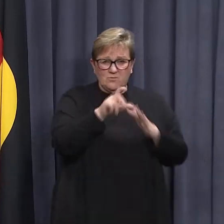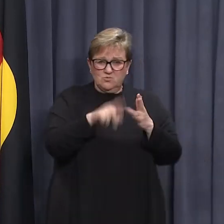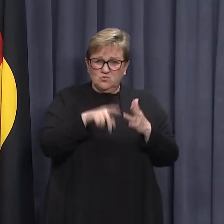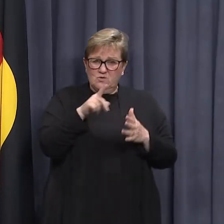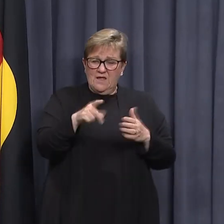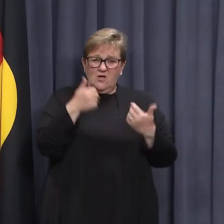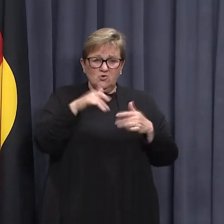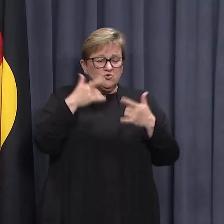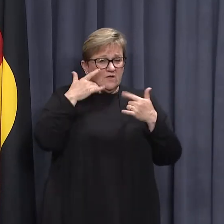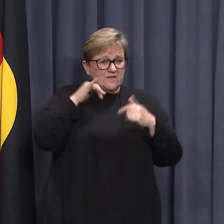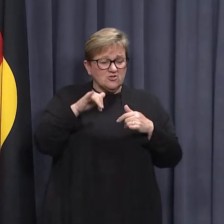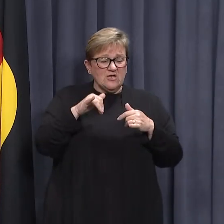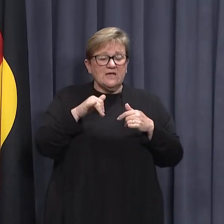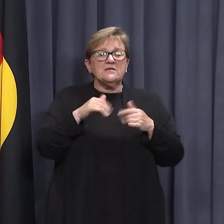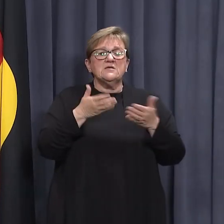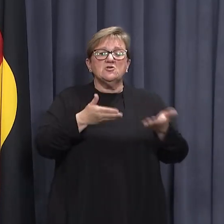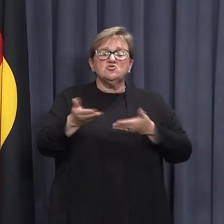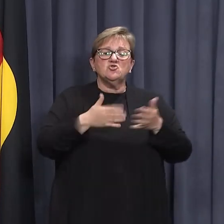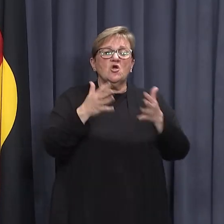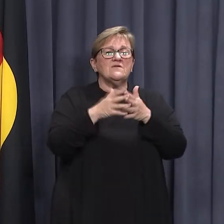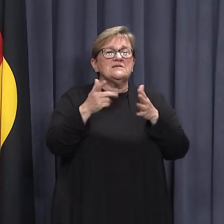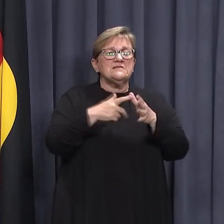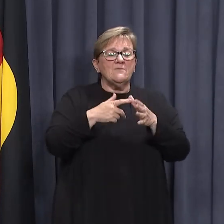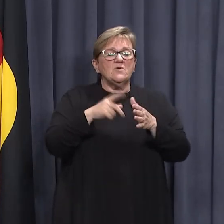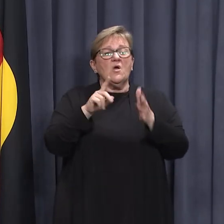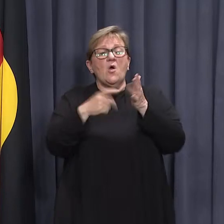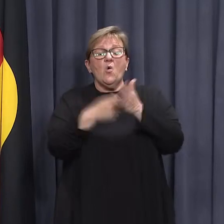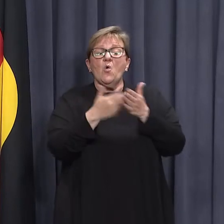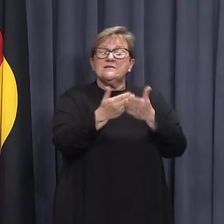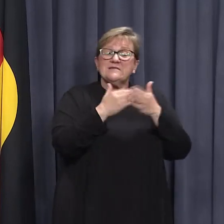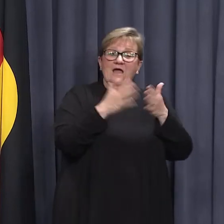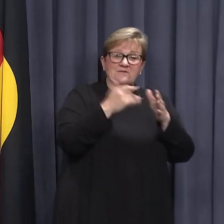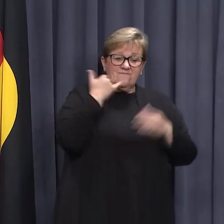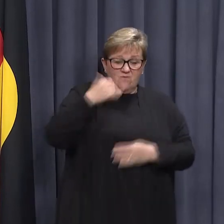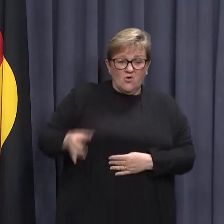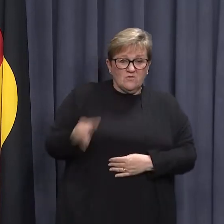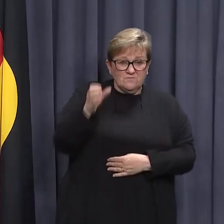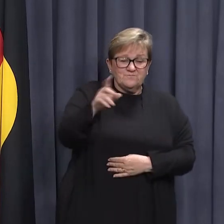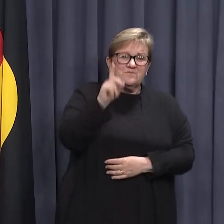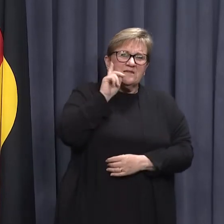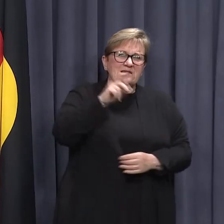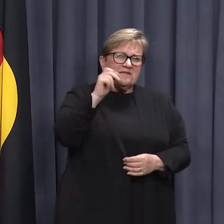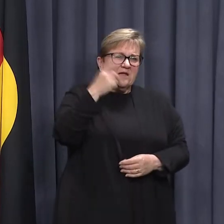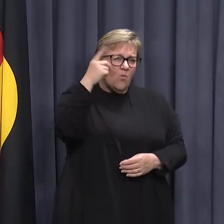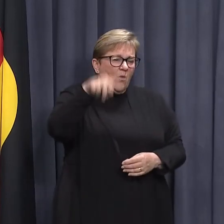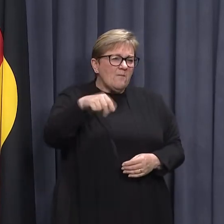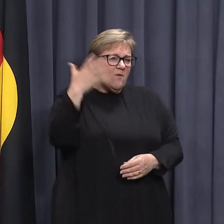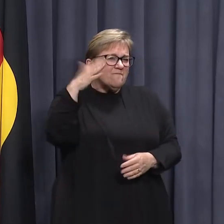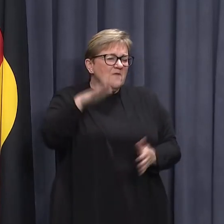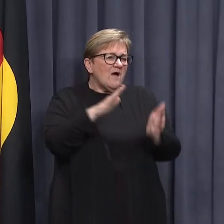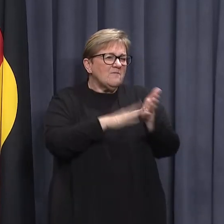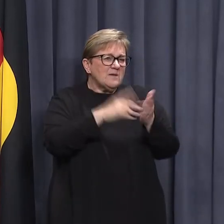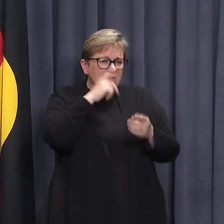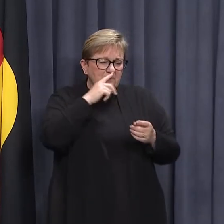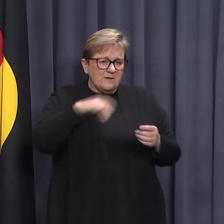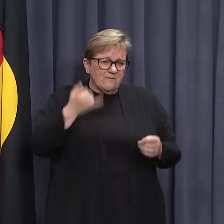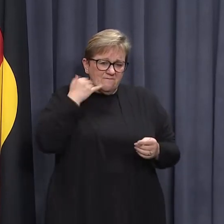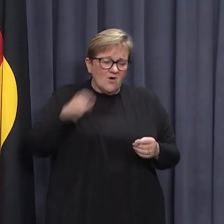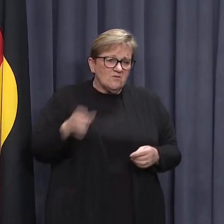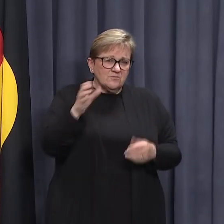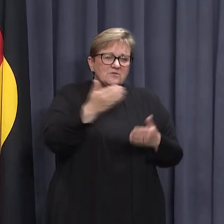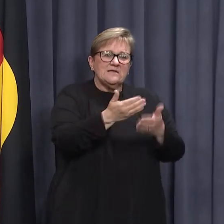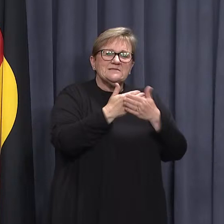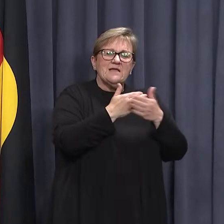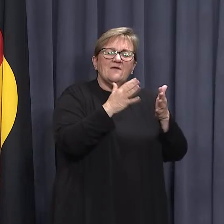for using the check-in using ServiceWA or SafeWA and yesterday there were nearly 1.5 million check-ins via